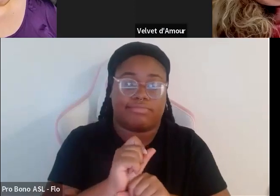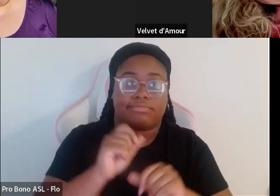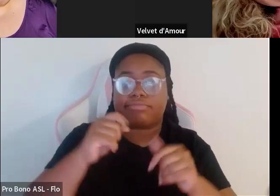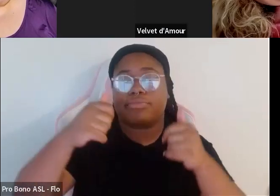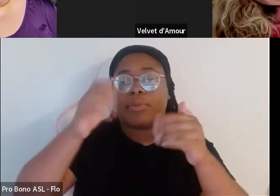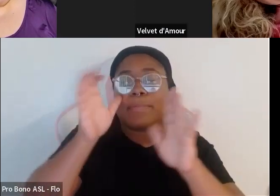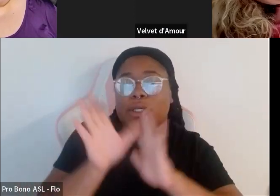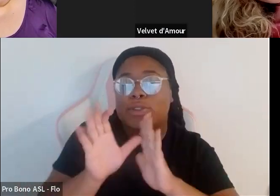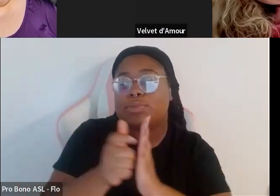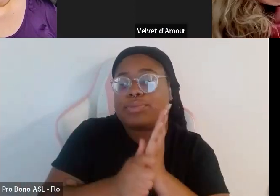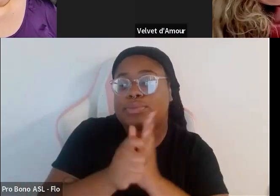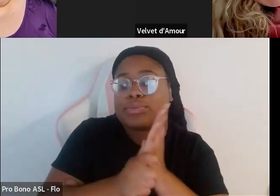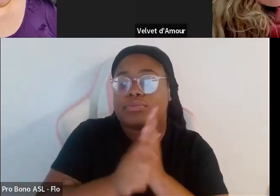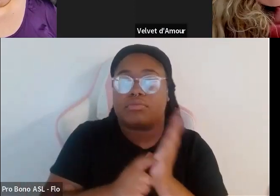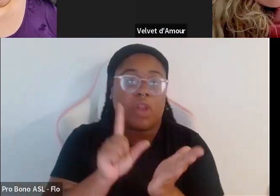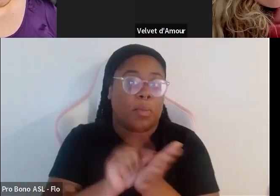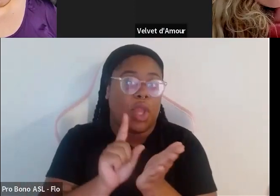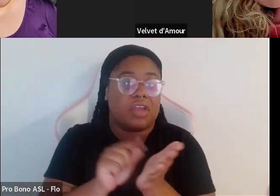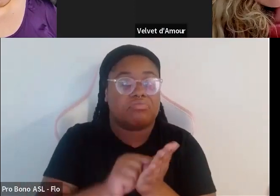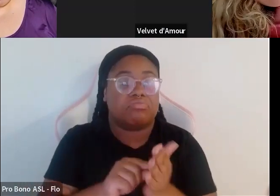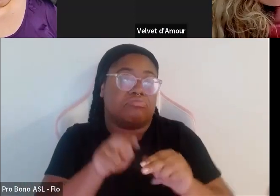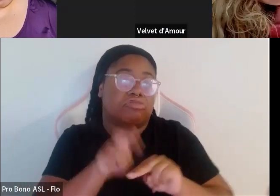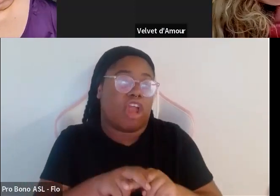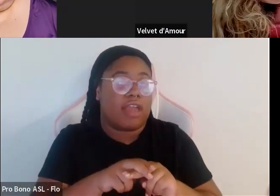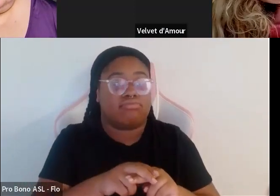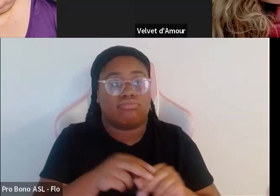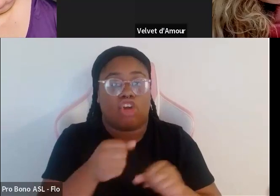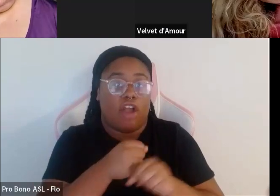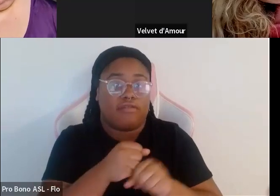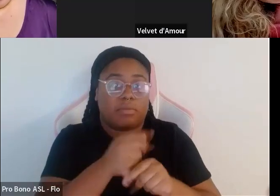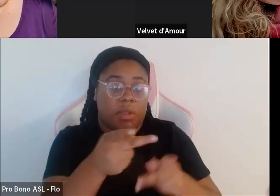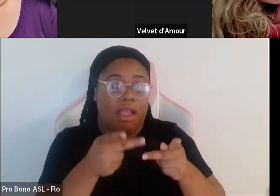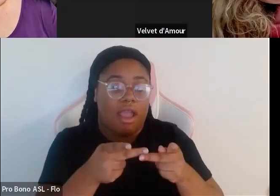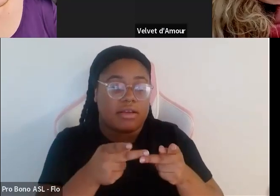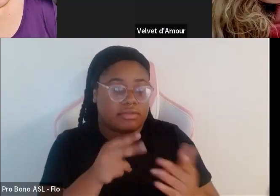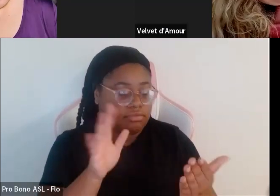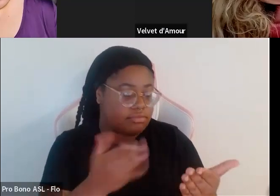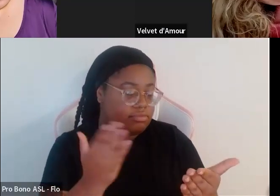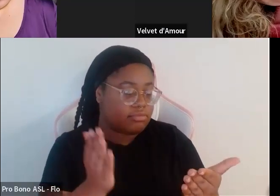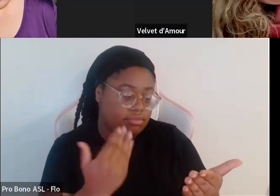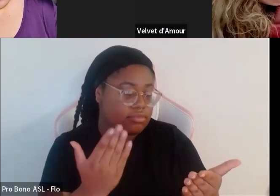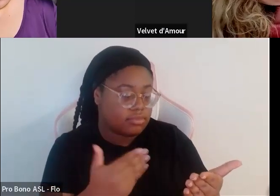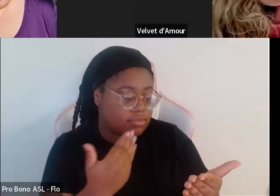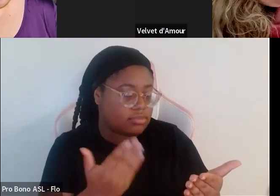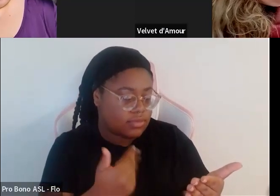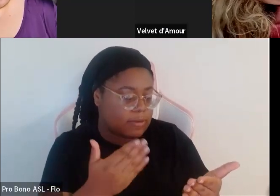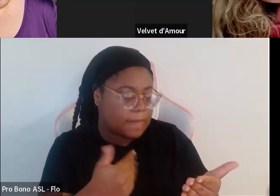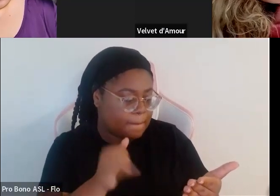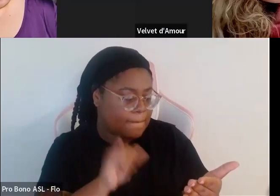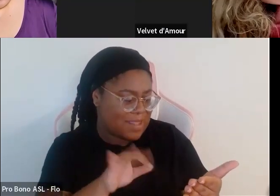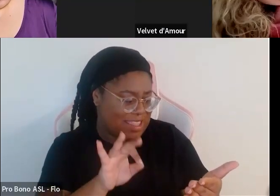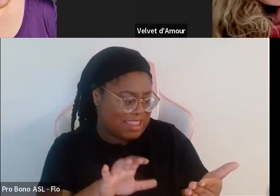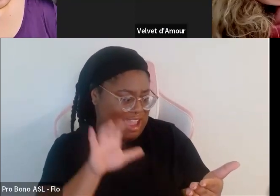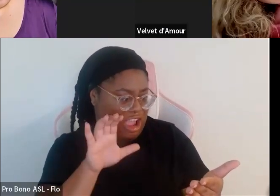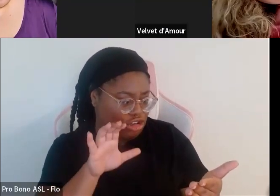catalog and be sitting at a cafe and be like looking through these catalogs with 900